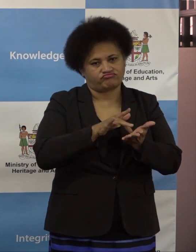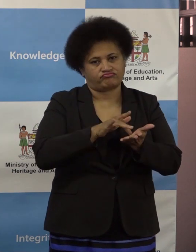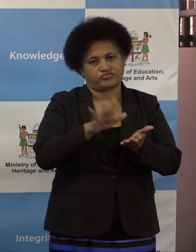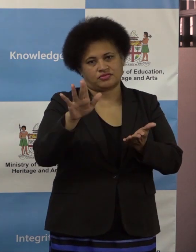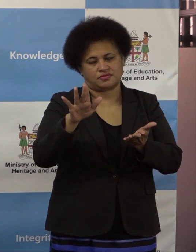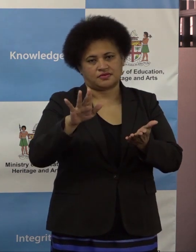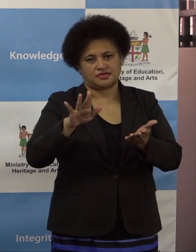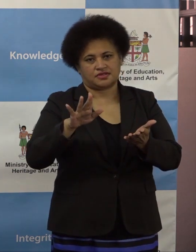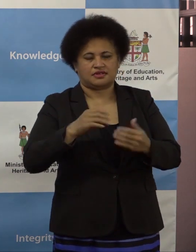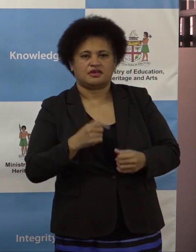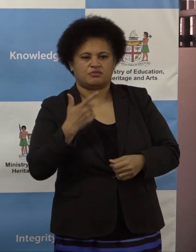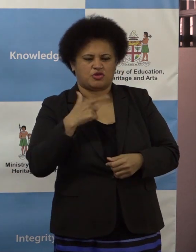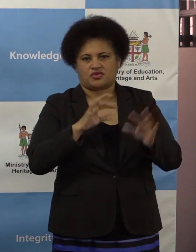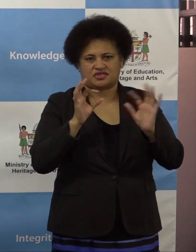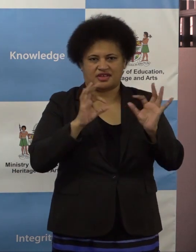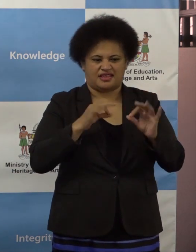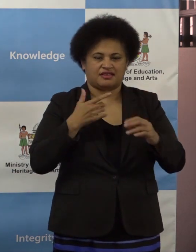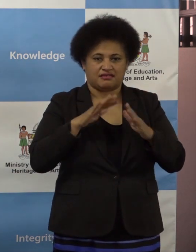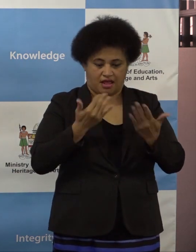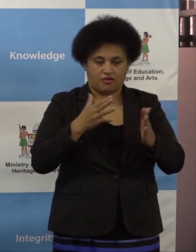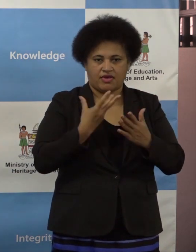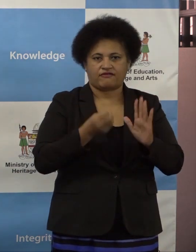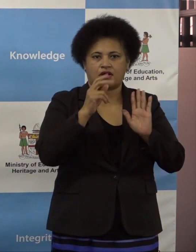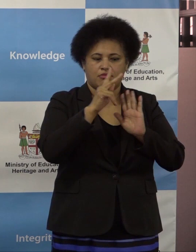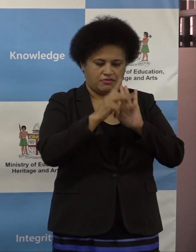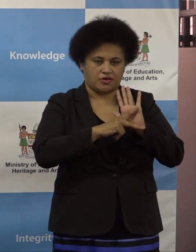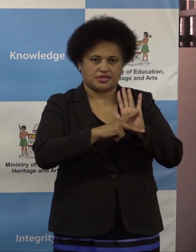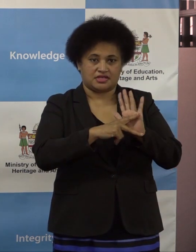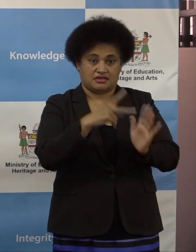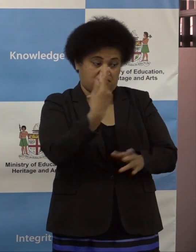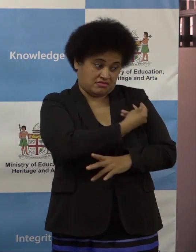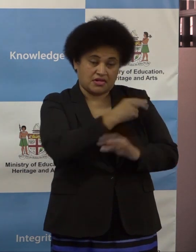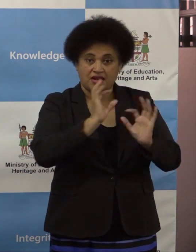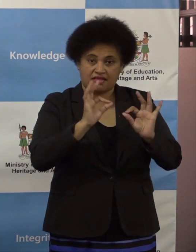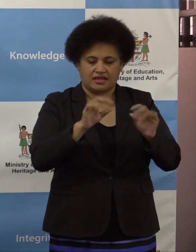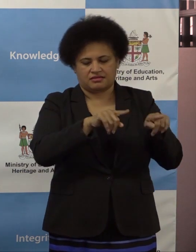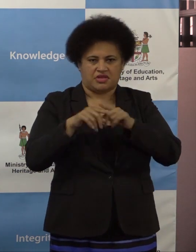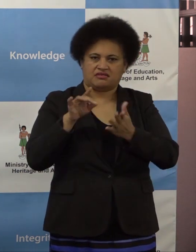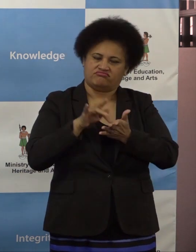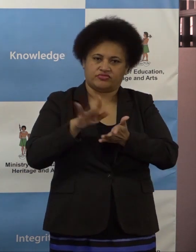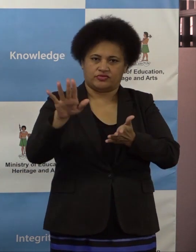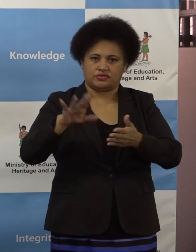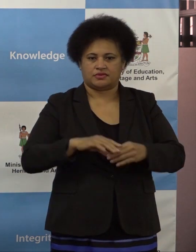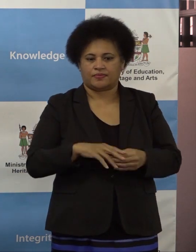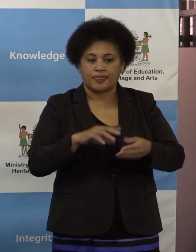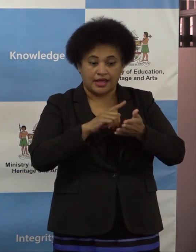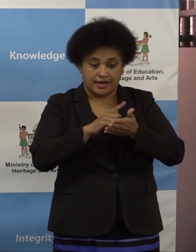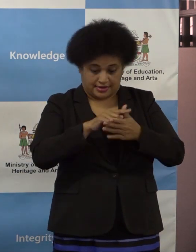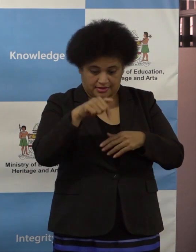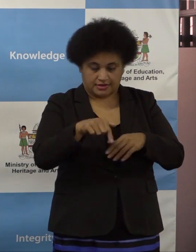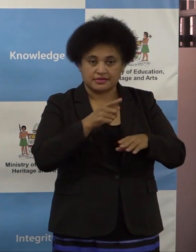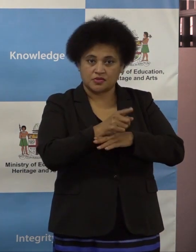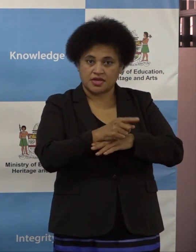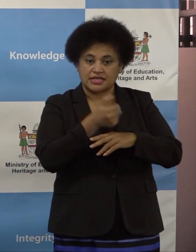under no jab, no job policy. 64 teachers will be given their termination letter this week